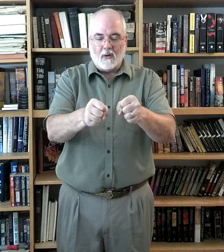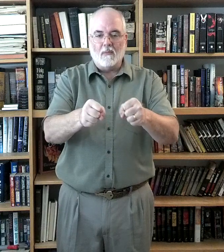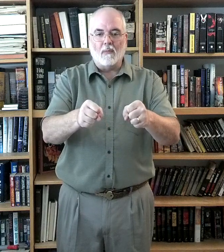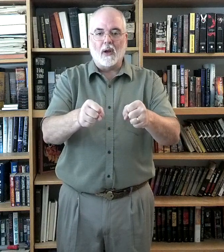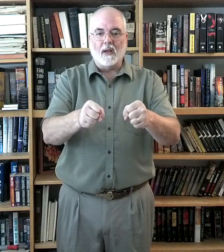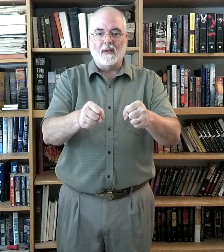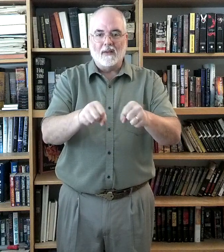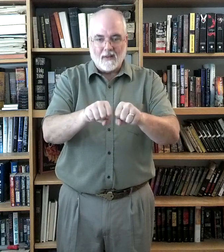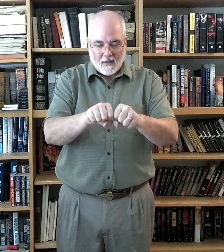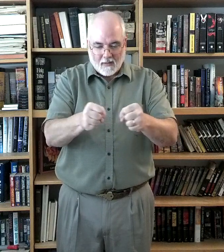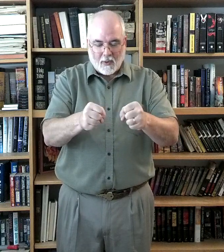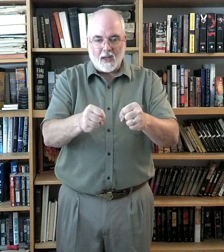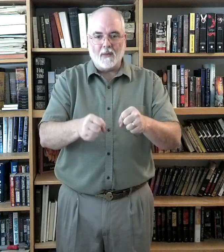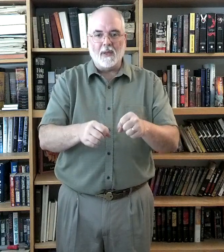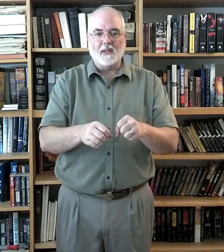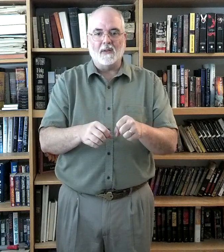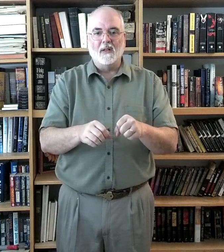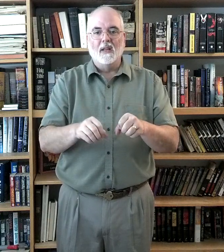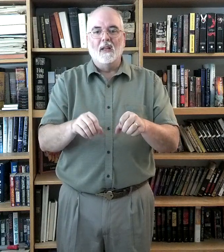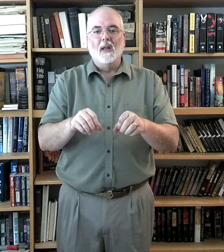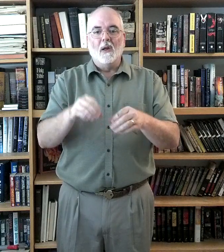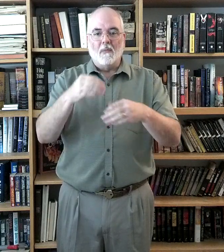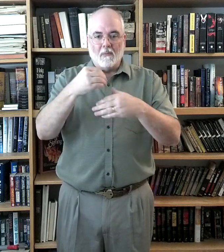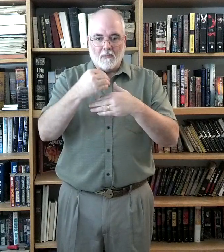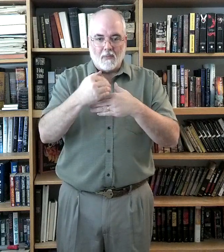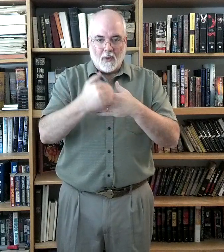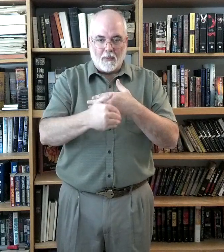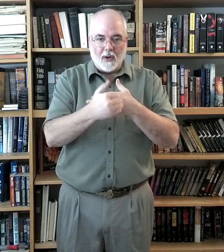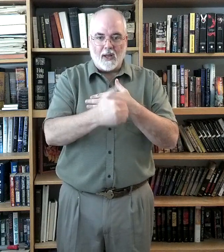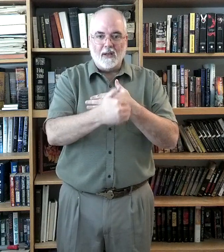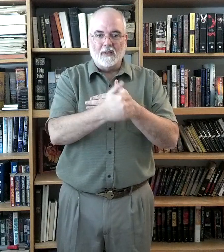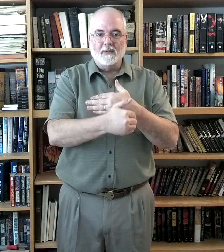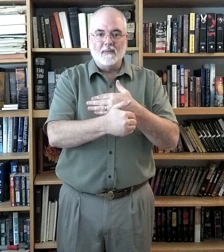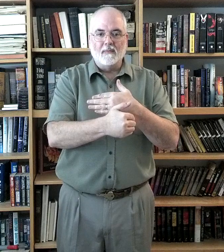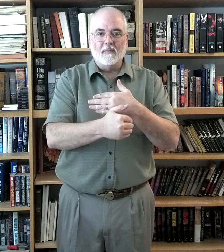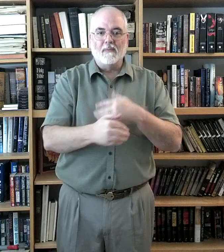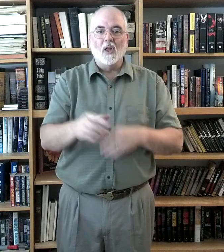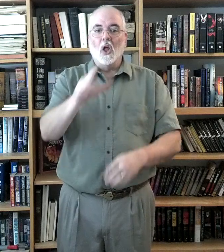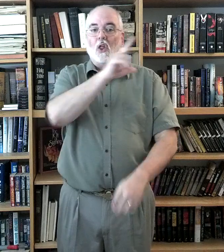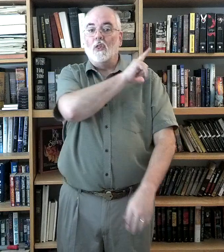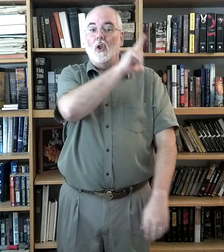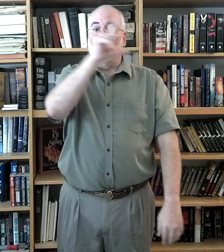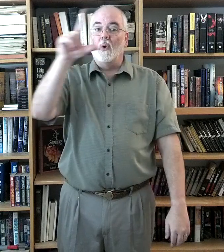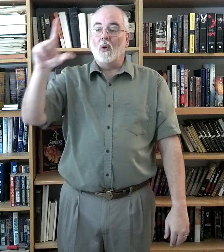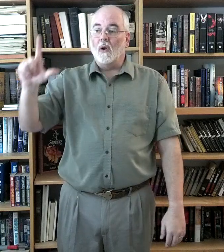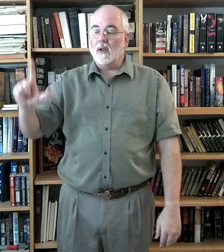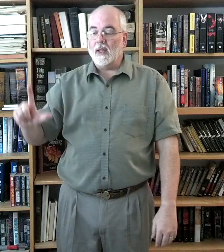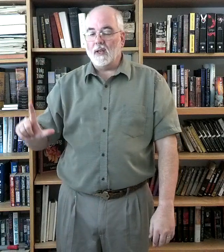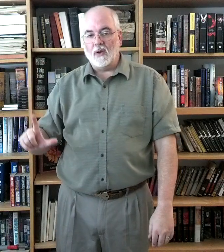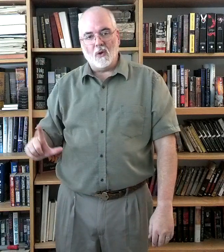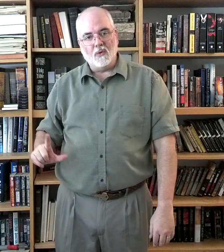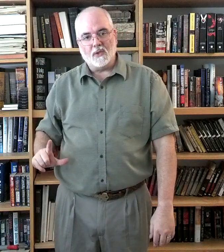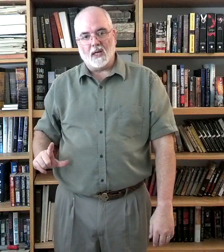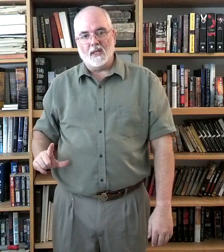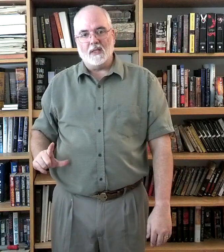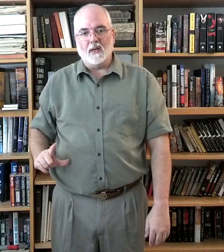break. Breaking a pencil. The bread. The Lord. Again, no new signs here.